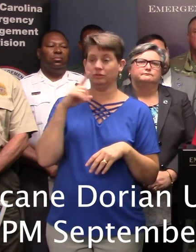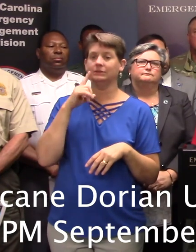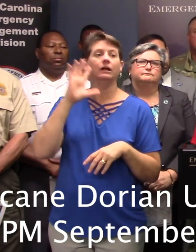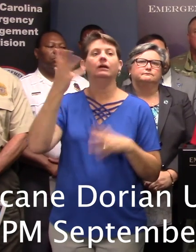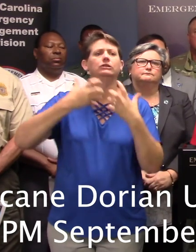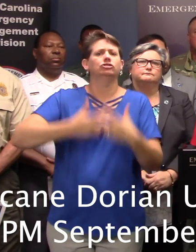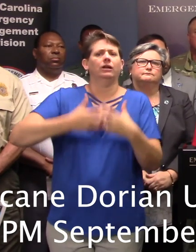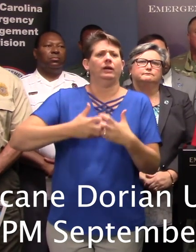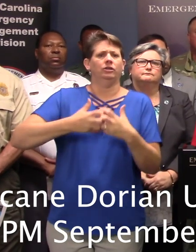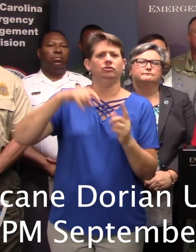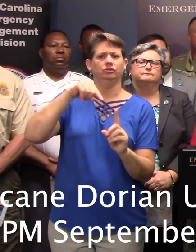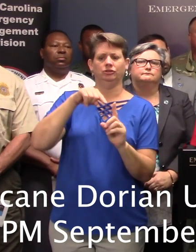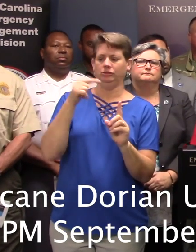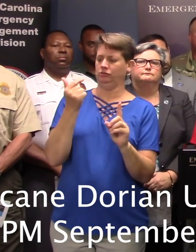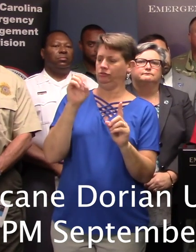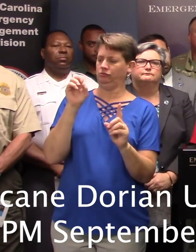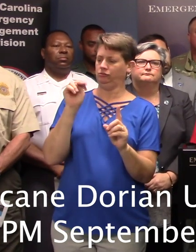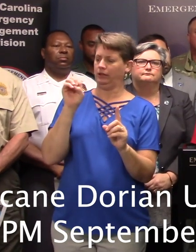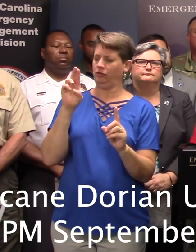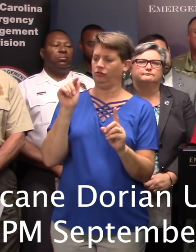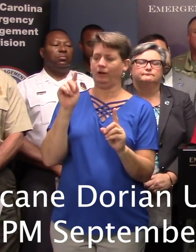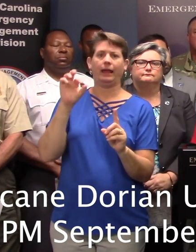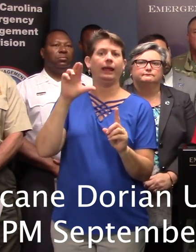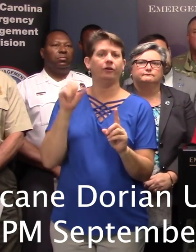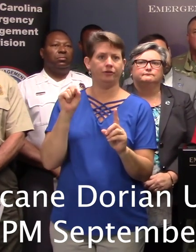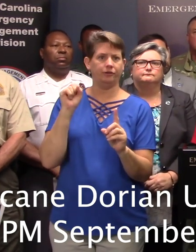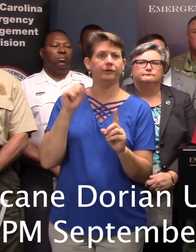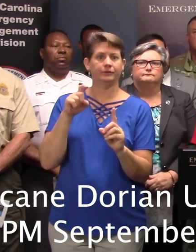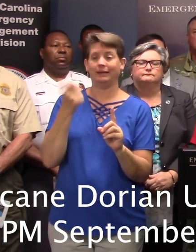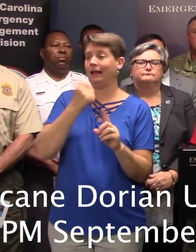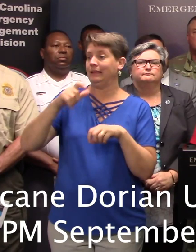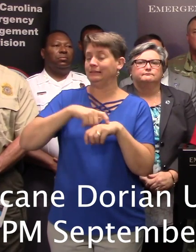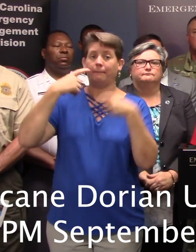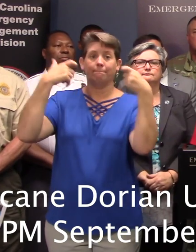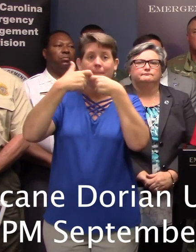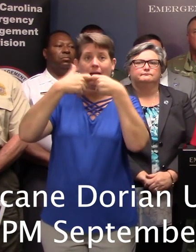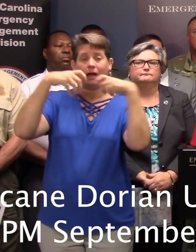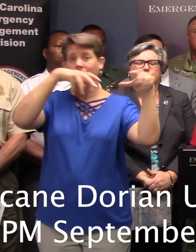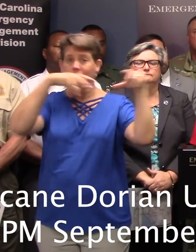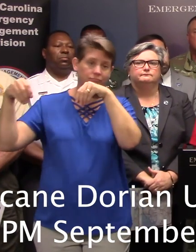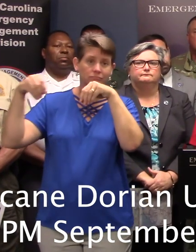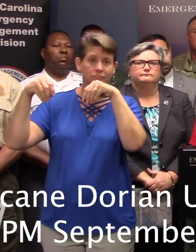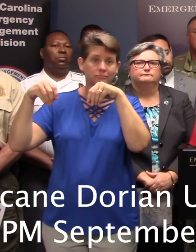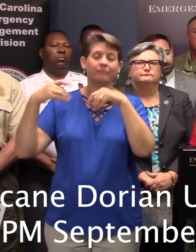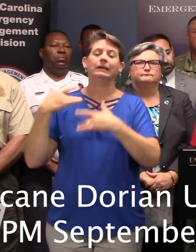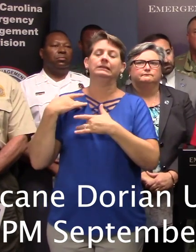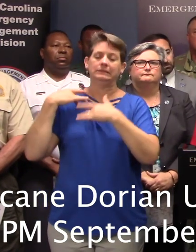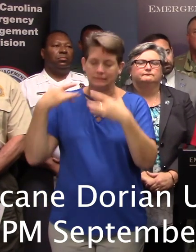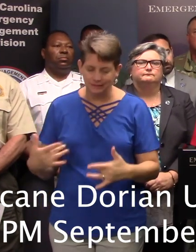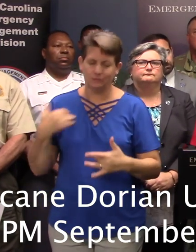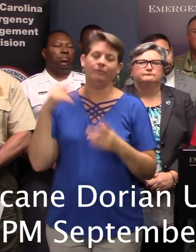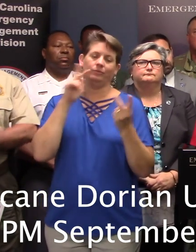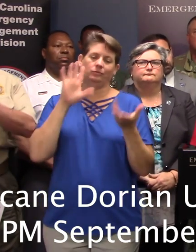generators. Every time we have an extended period of time of power outages, we unfortunately tend to have